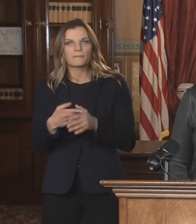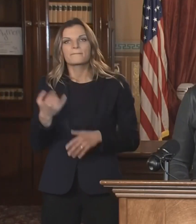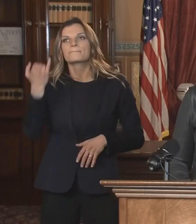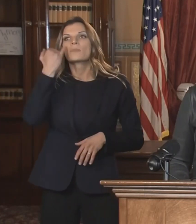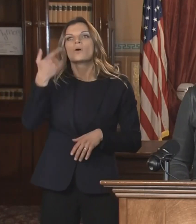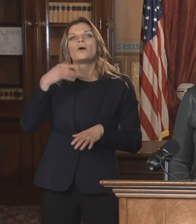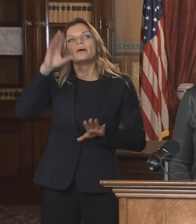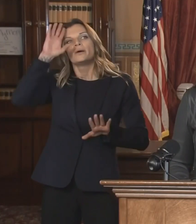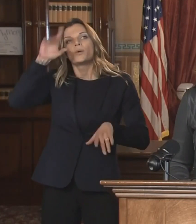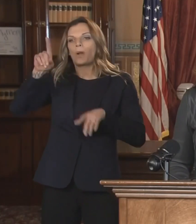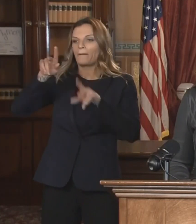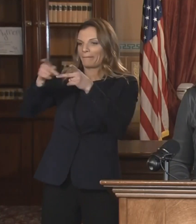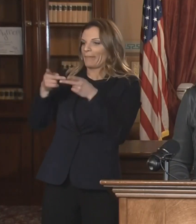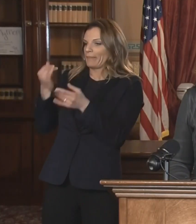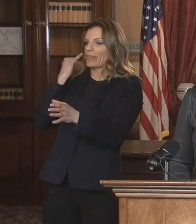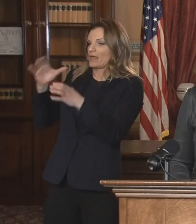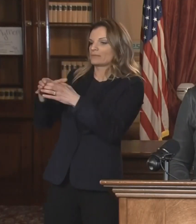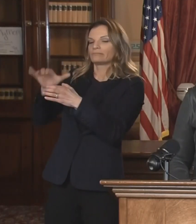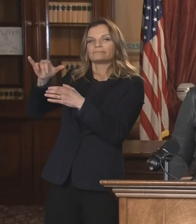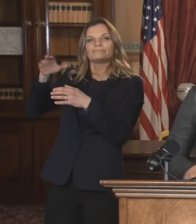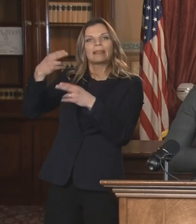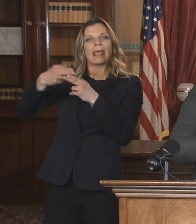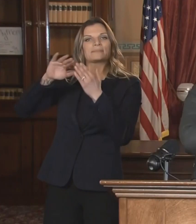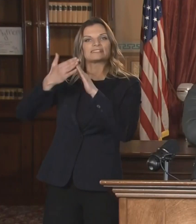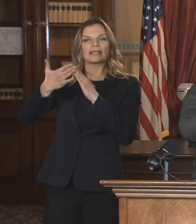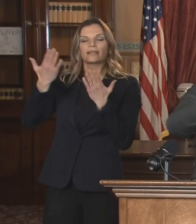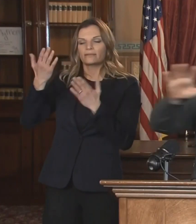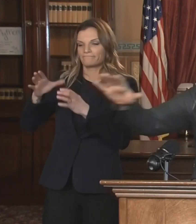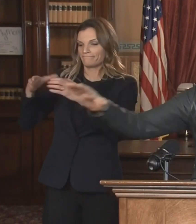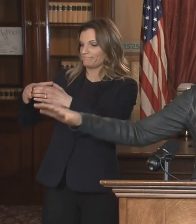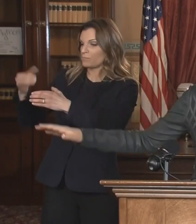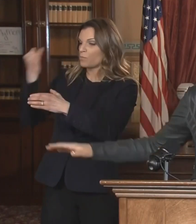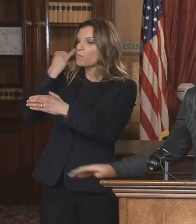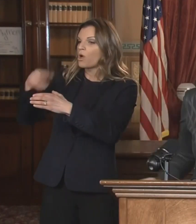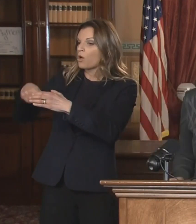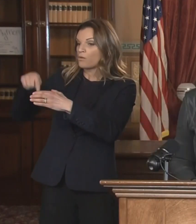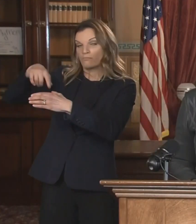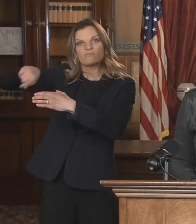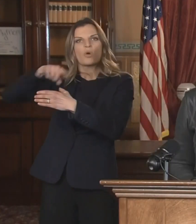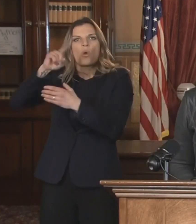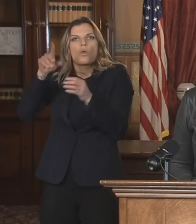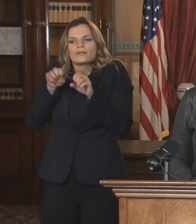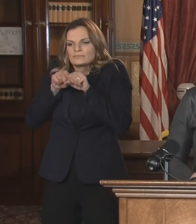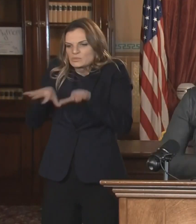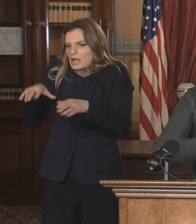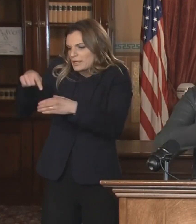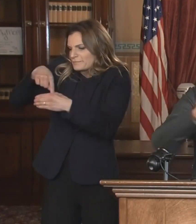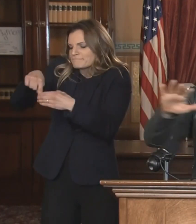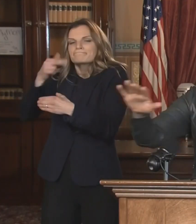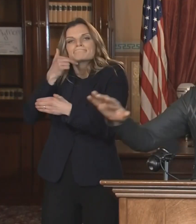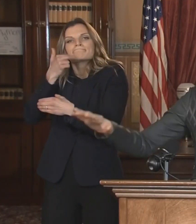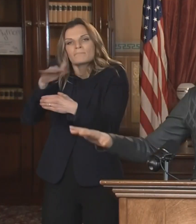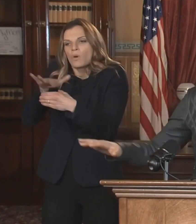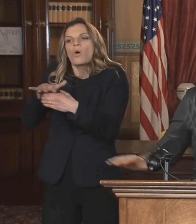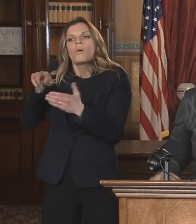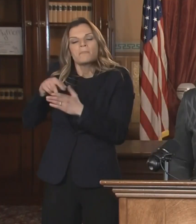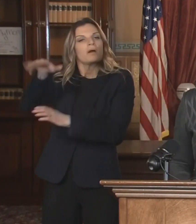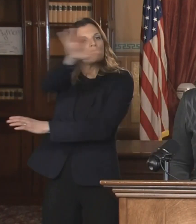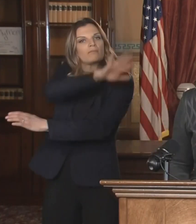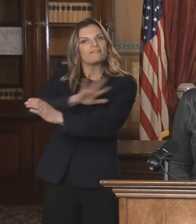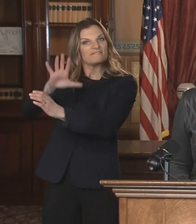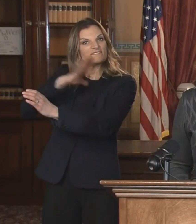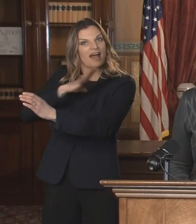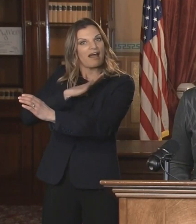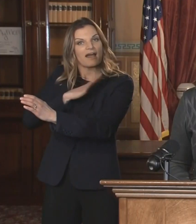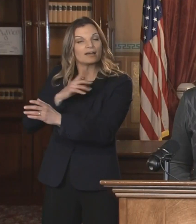place. Well, that's a different solution than if there is community spread everywhere. And unfortunately we're in a position where